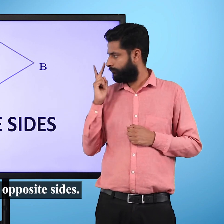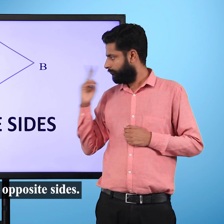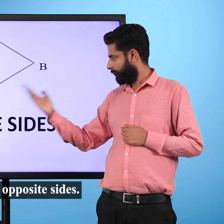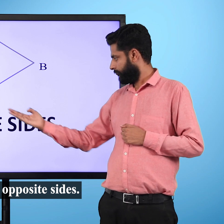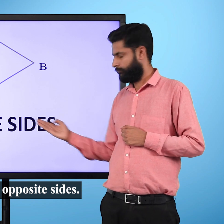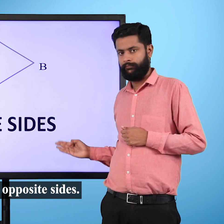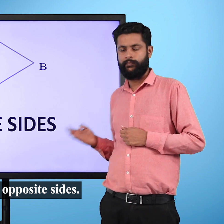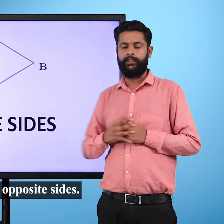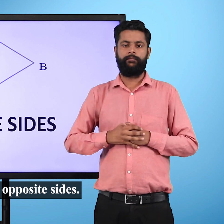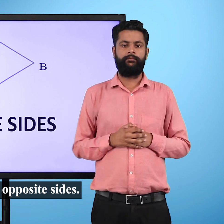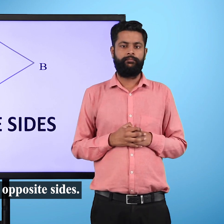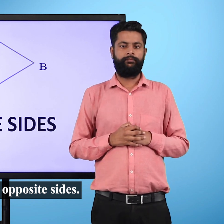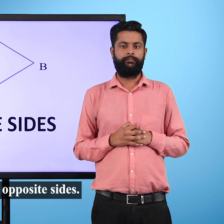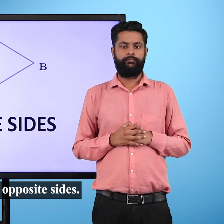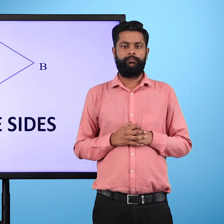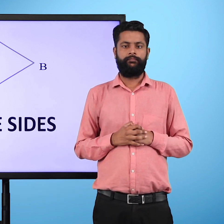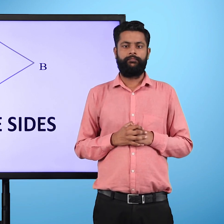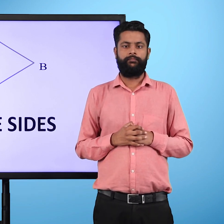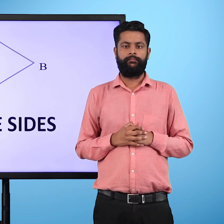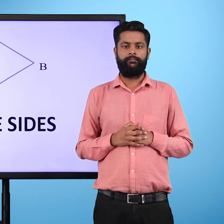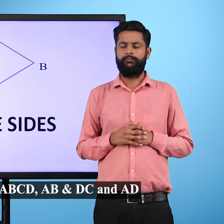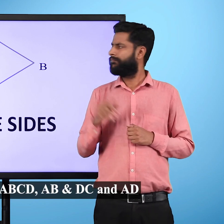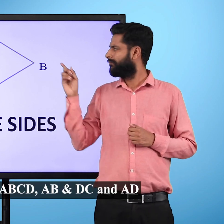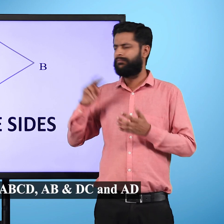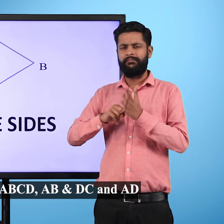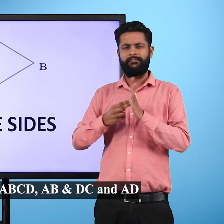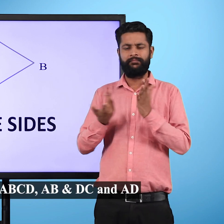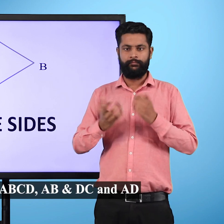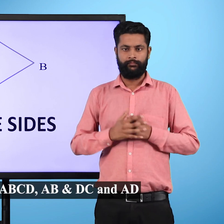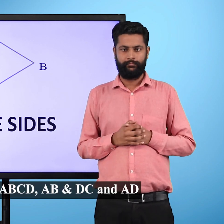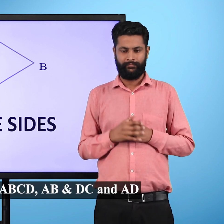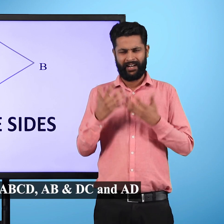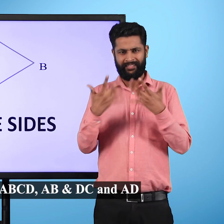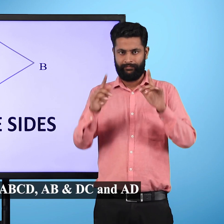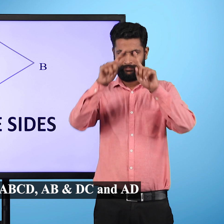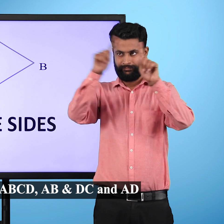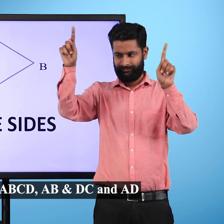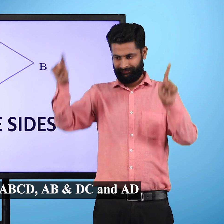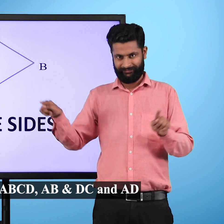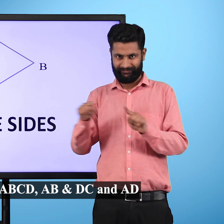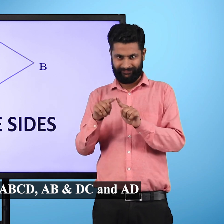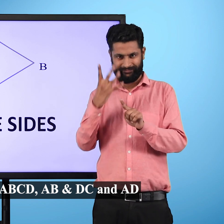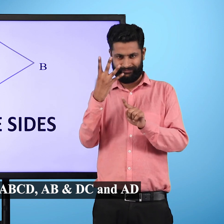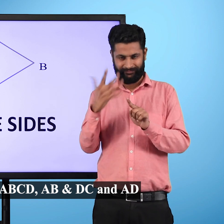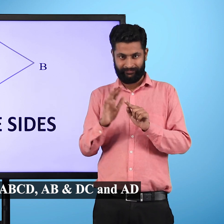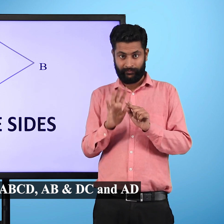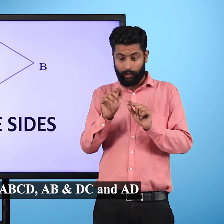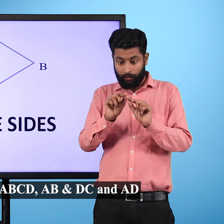are opposite sides. In any quadrilateral, A, B, C, D, AB